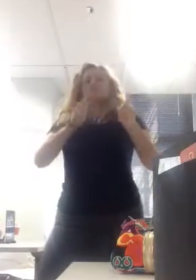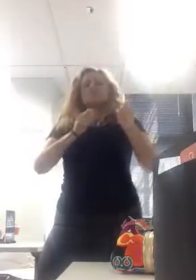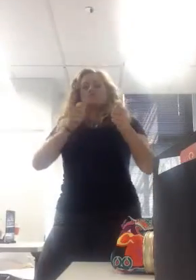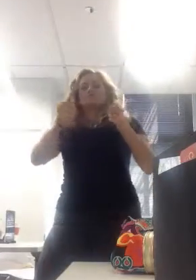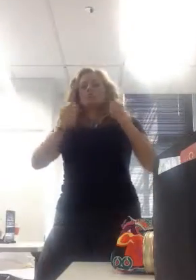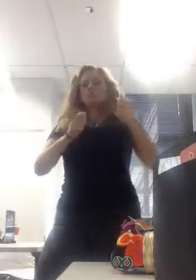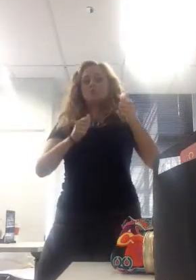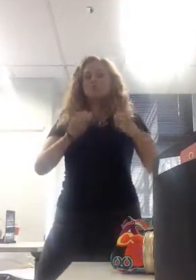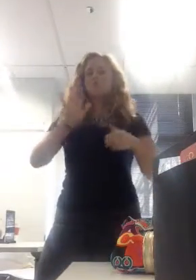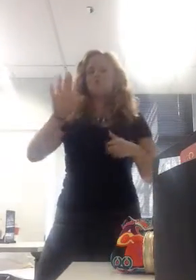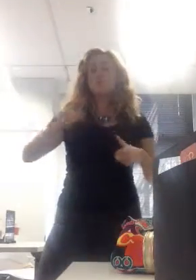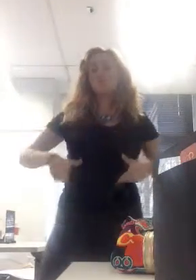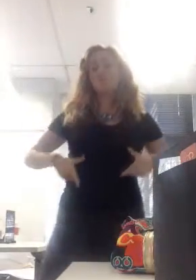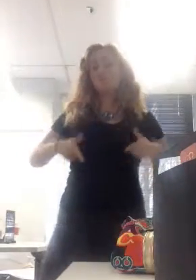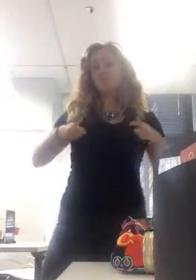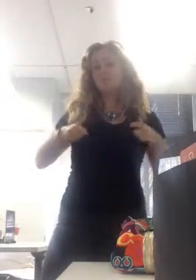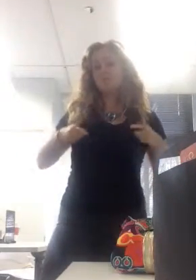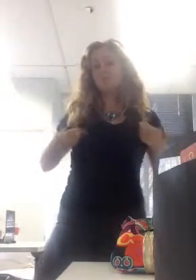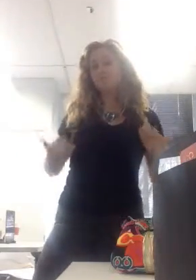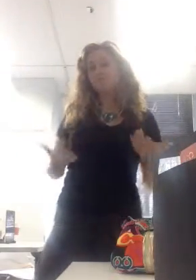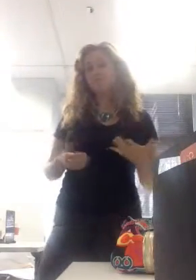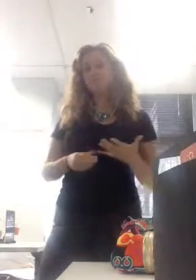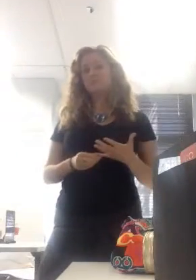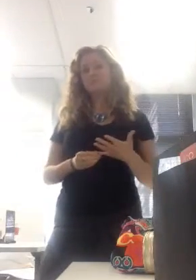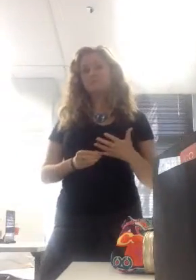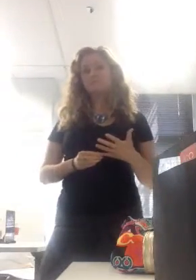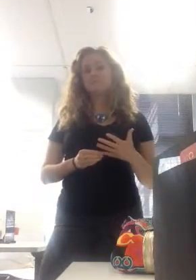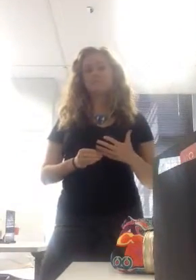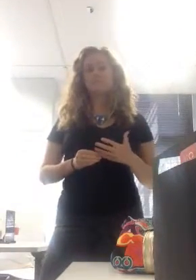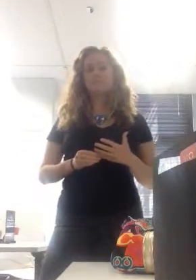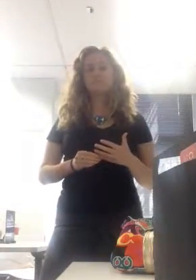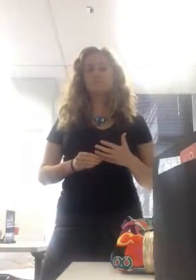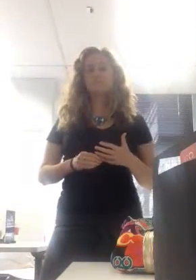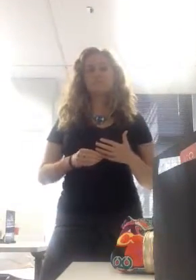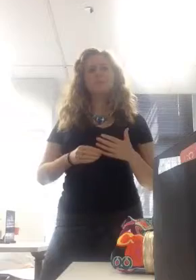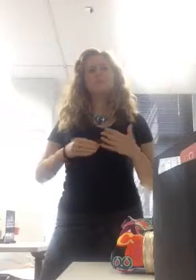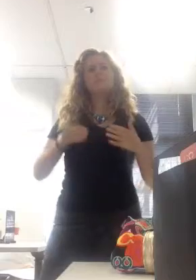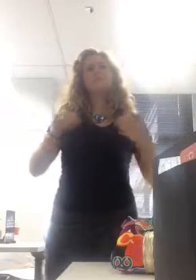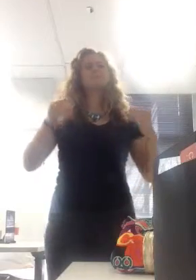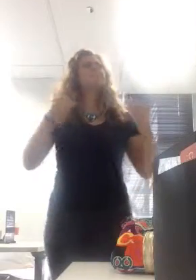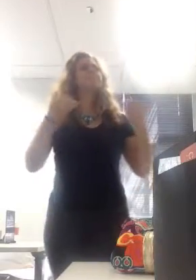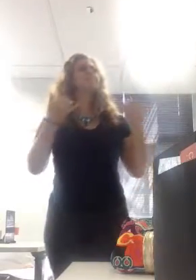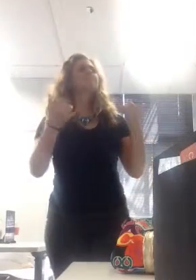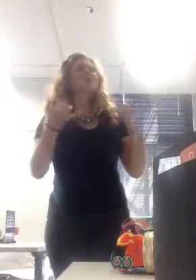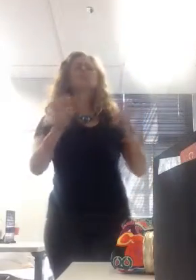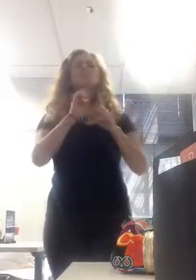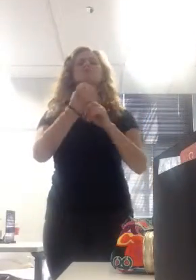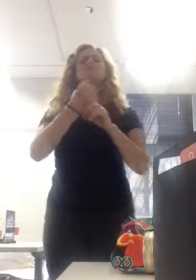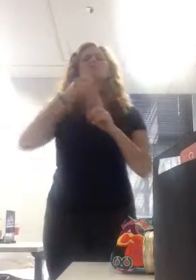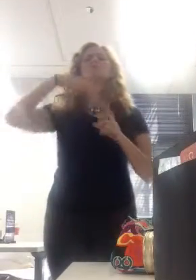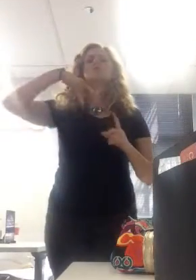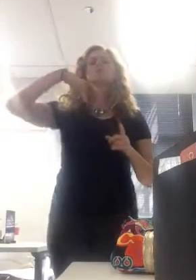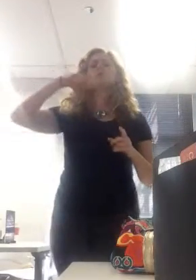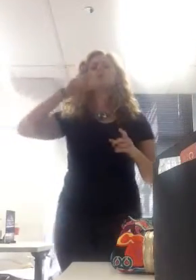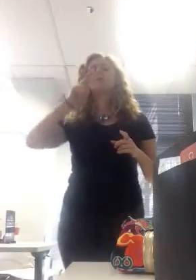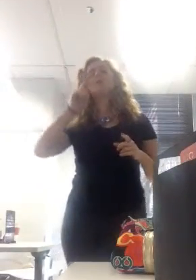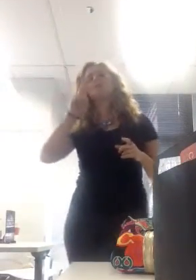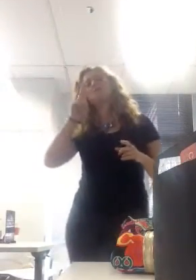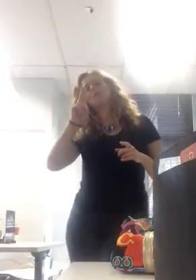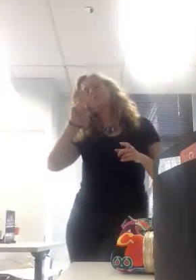Let's say Paula now takes the same kind of test that you've been taking. And she has been told that she's in a